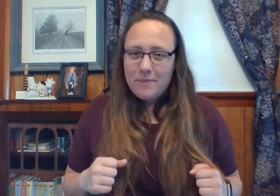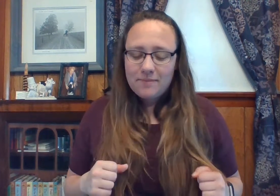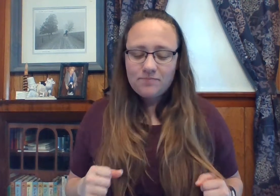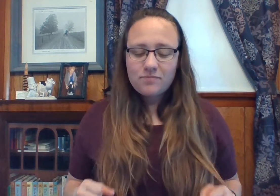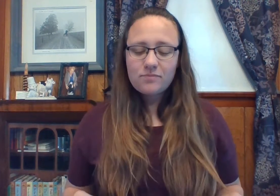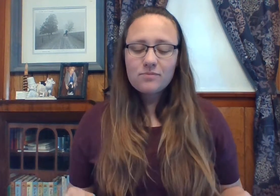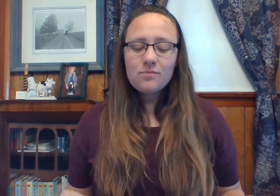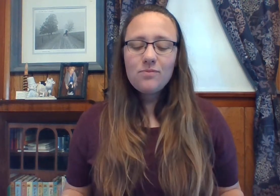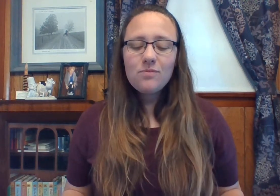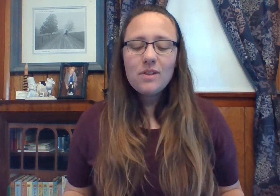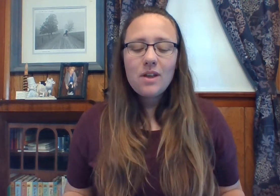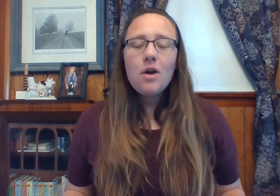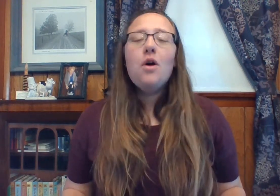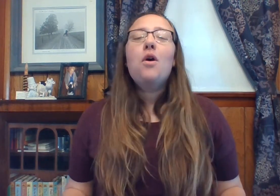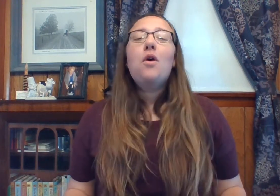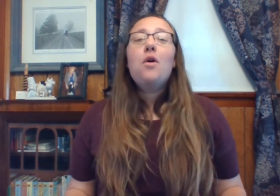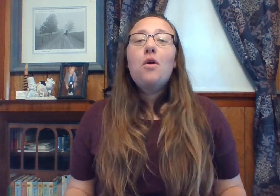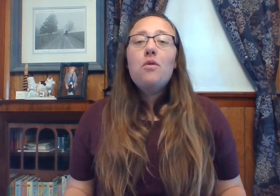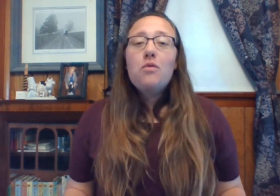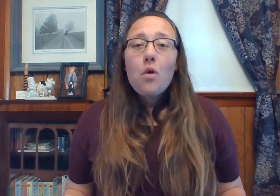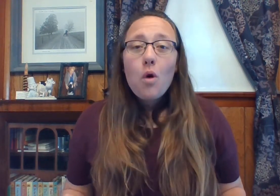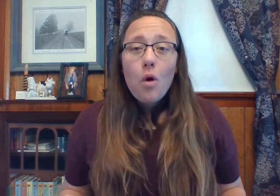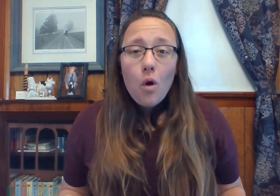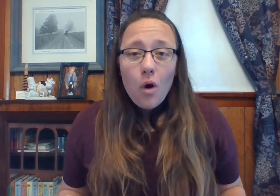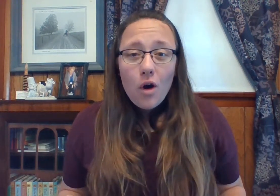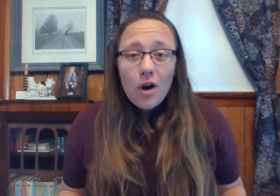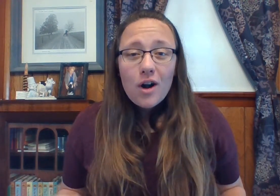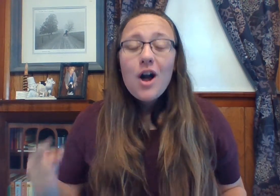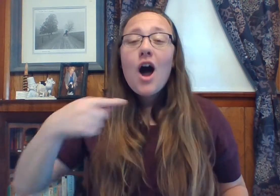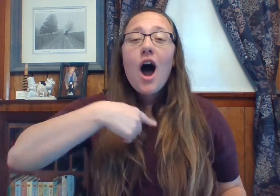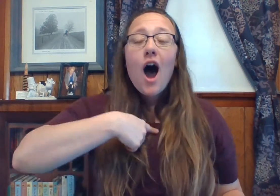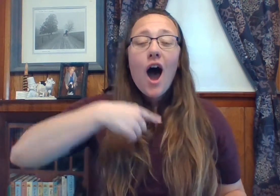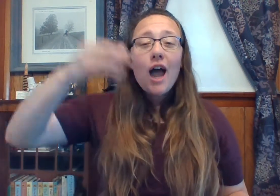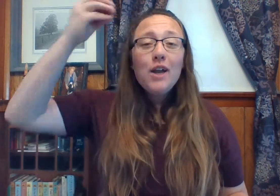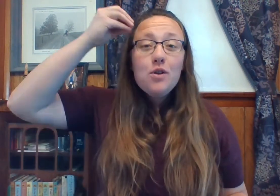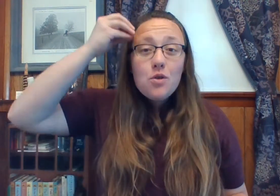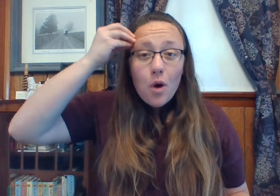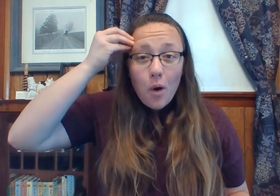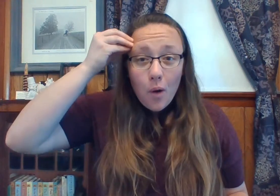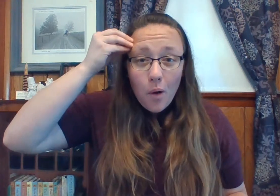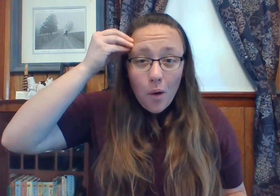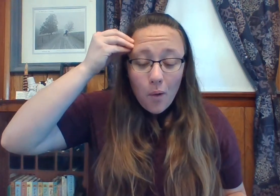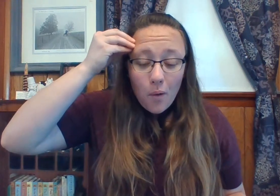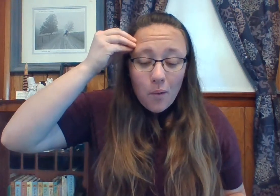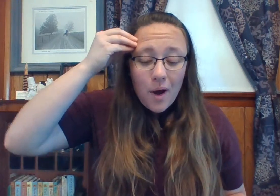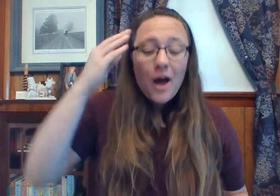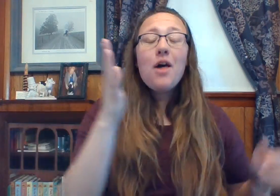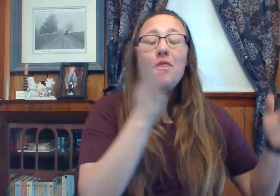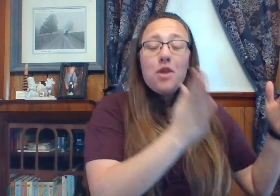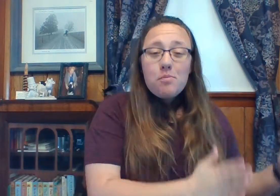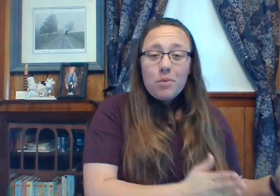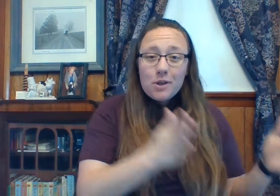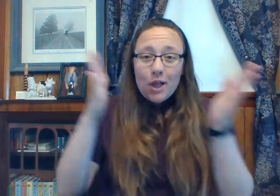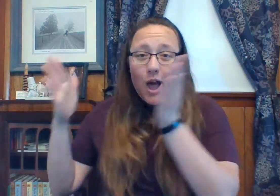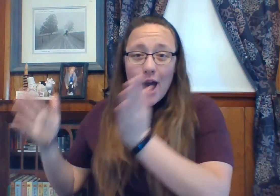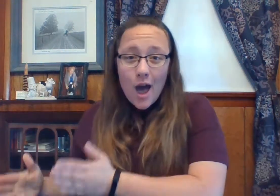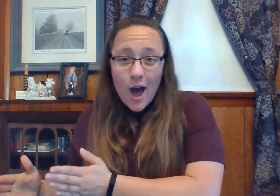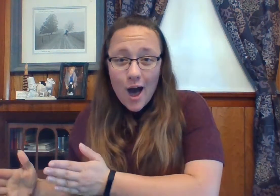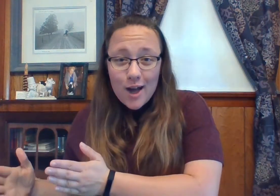it with me. For I know the plans